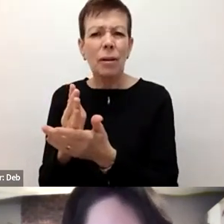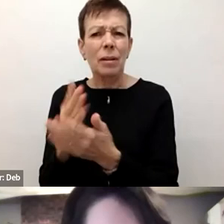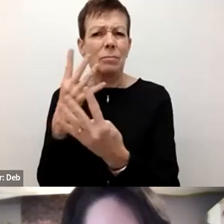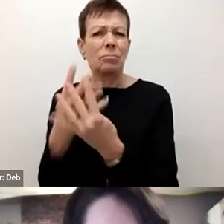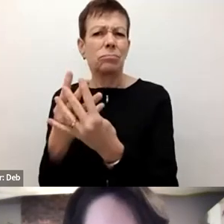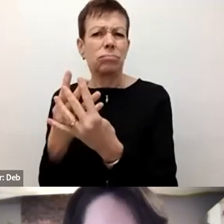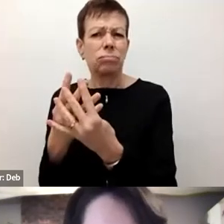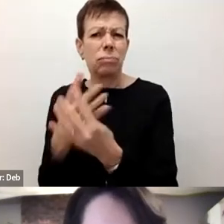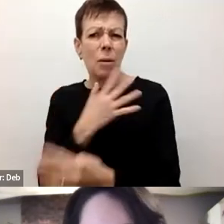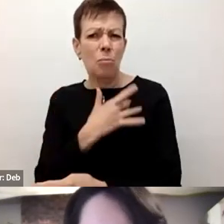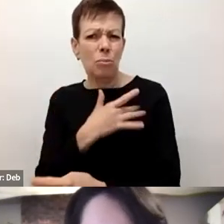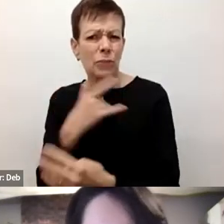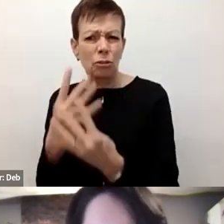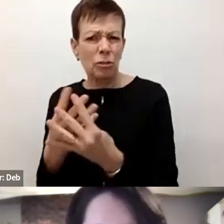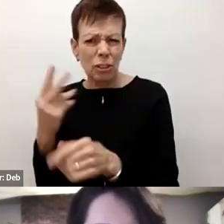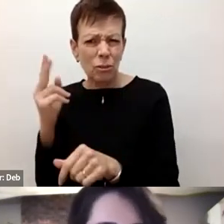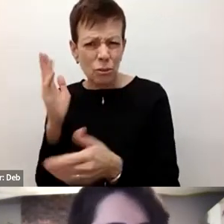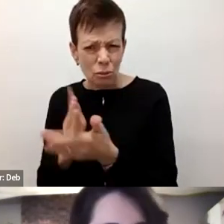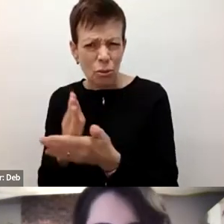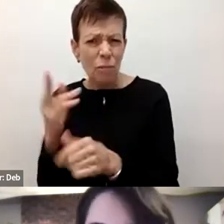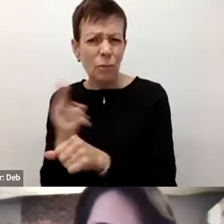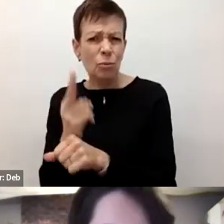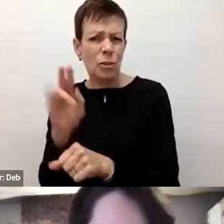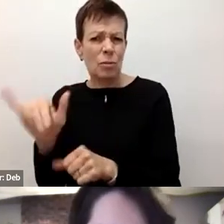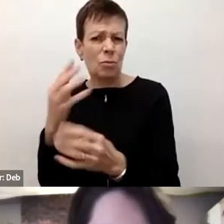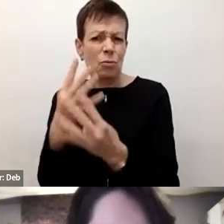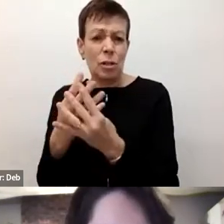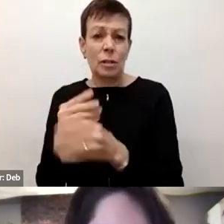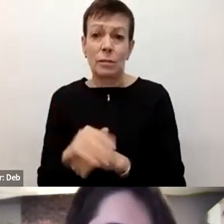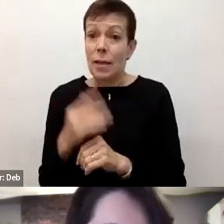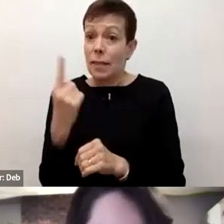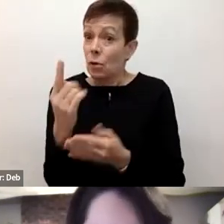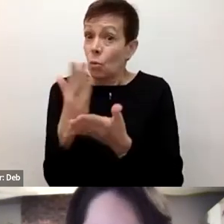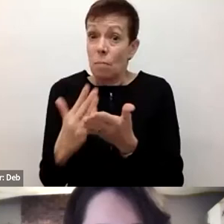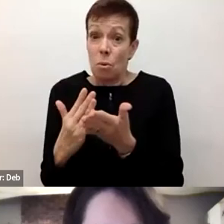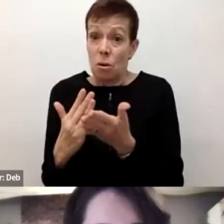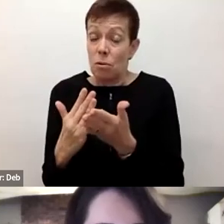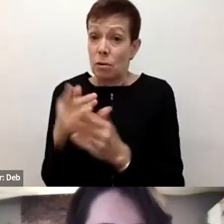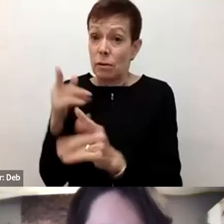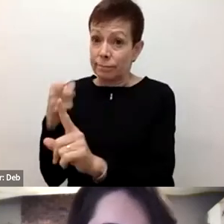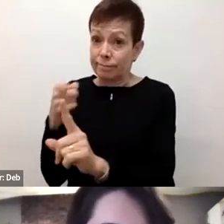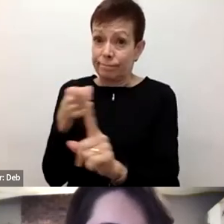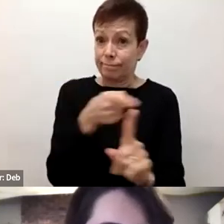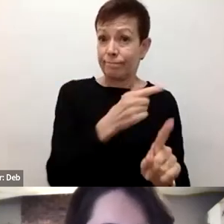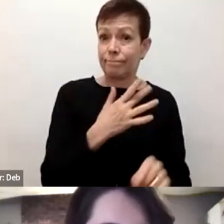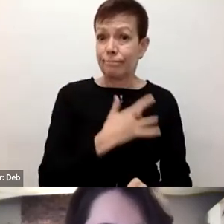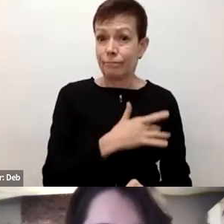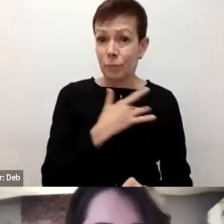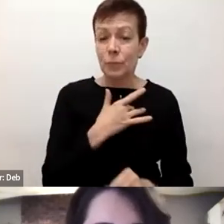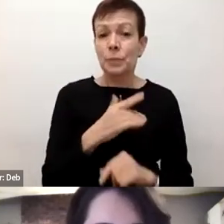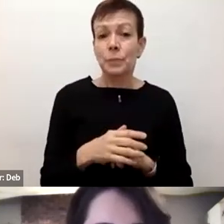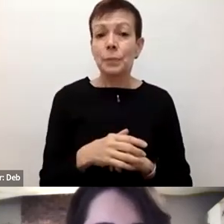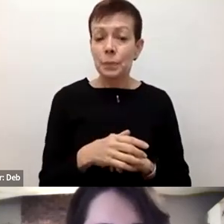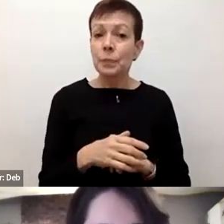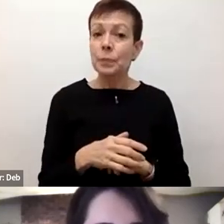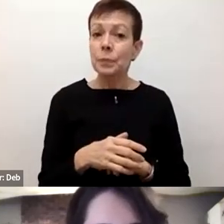provincial jails. And this is just one part of, of course, the issues, you know, in immigration detention,